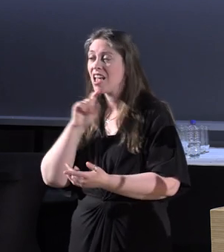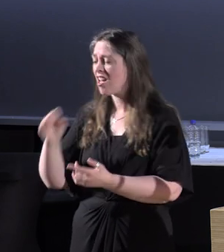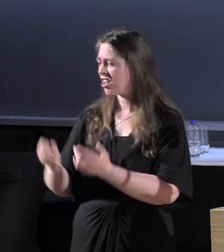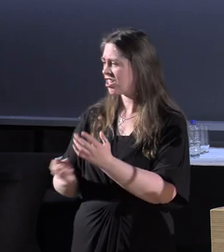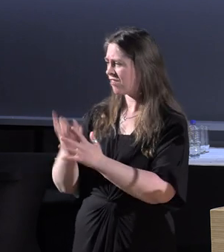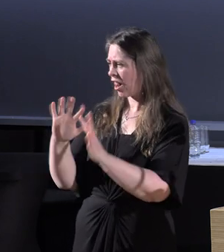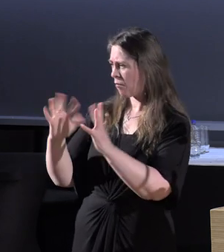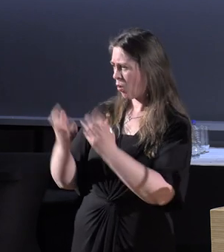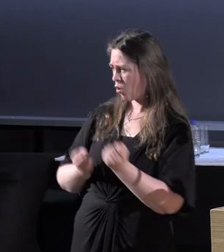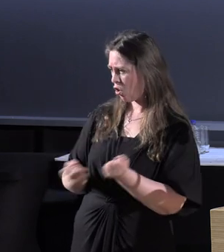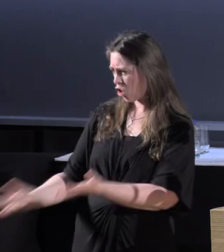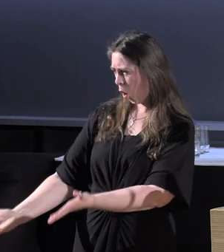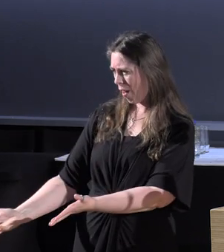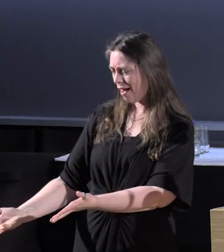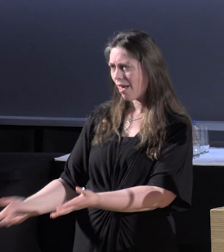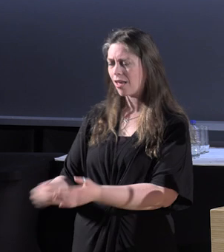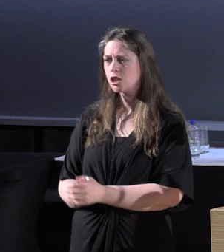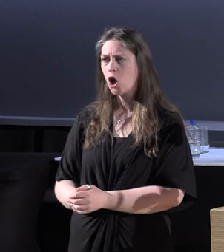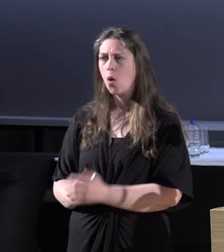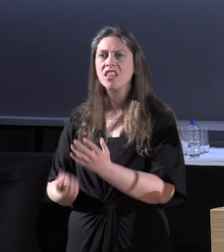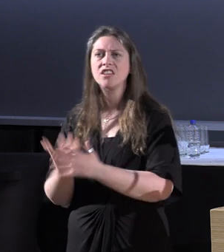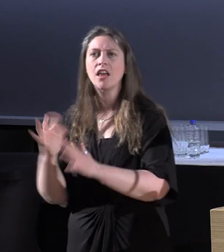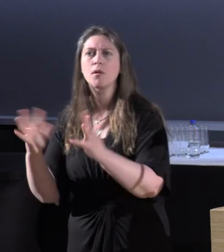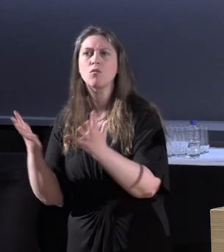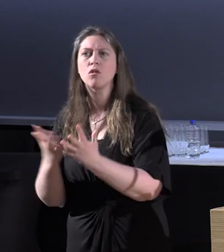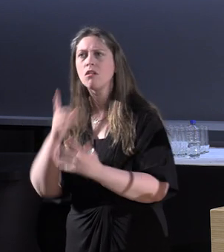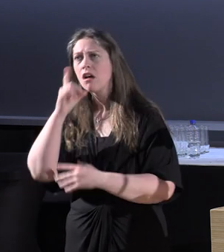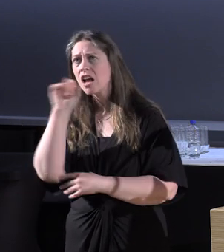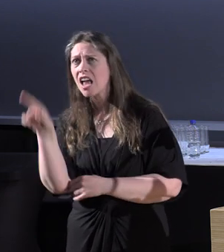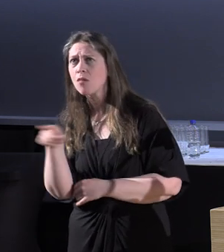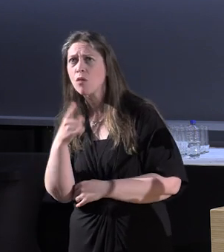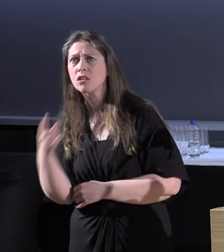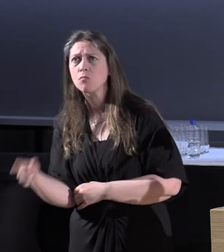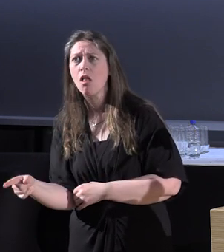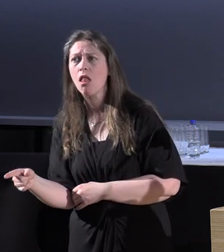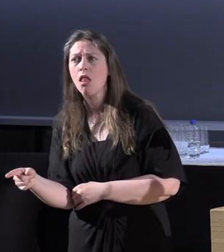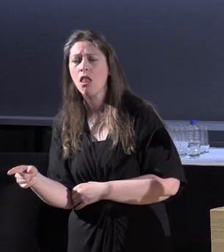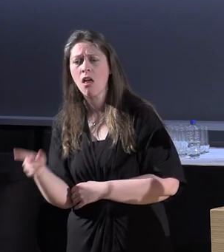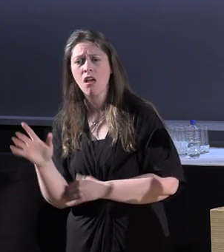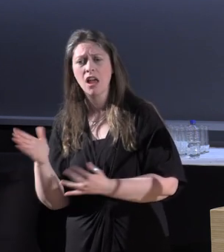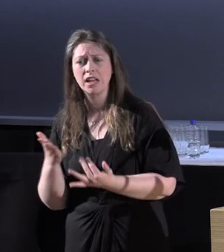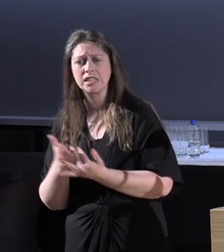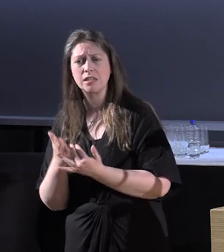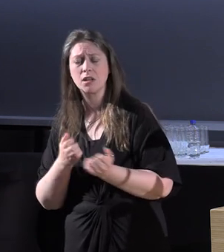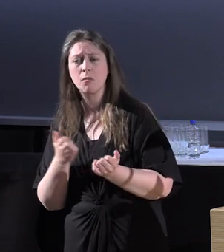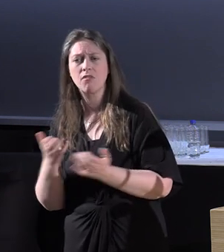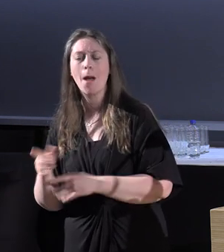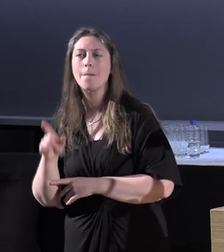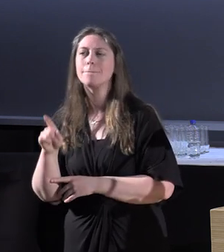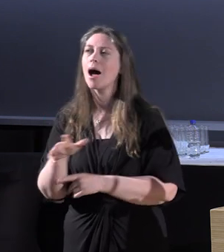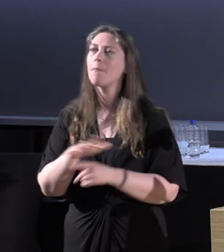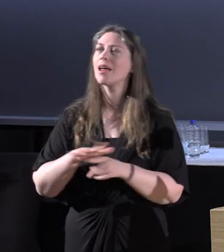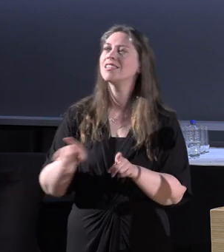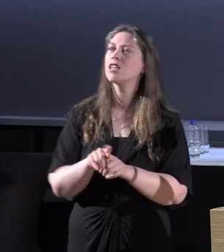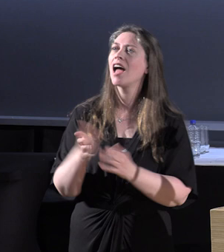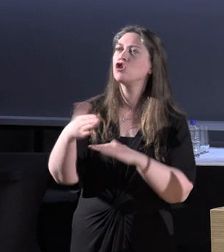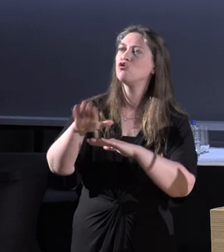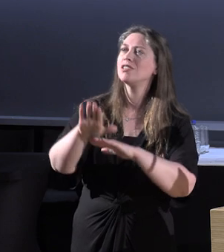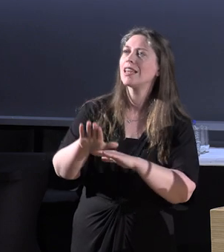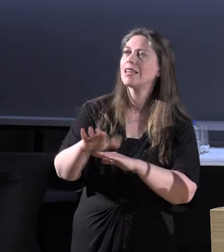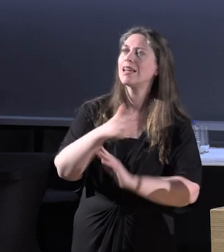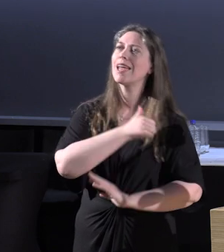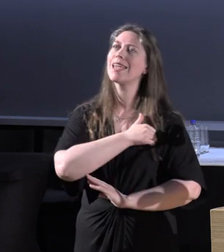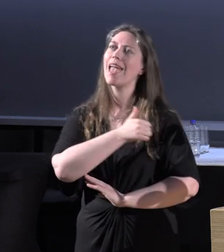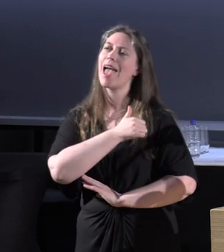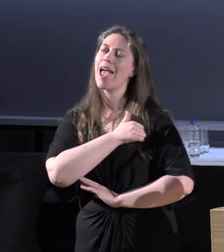developing world. And so, in the developing world, we may not have all the accessibility, but it's places like New Zealand, it's places like